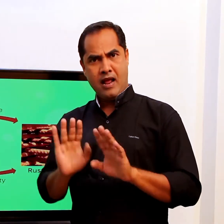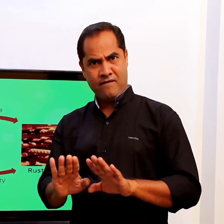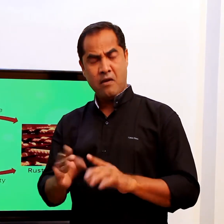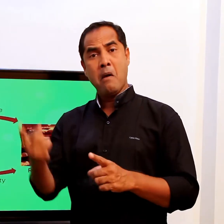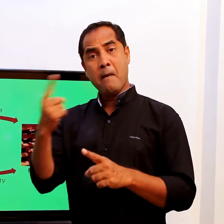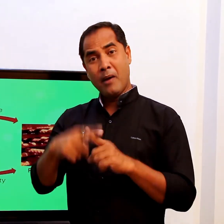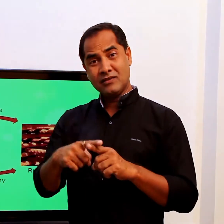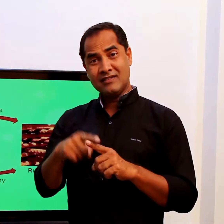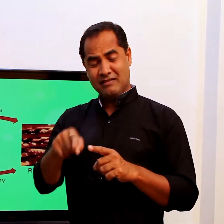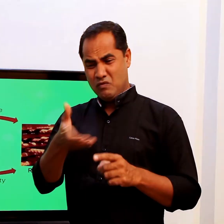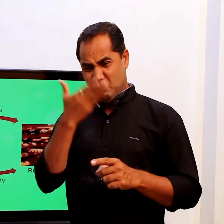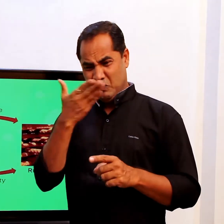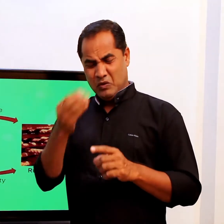That's also a chemical reaction.